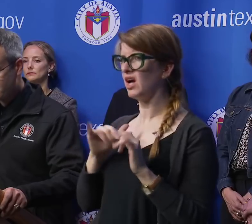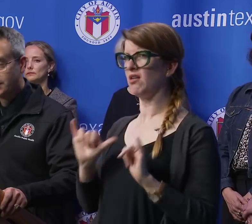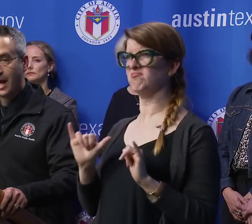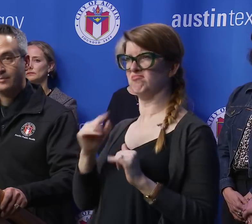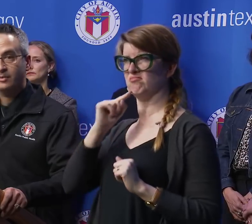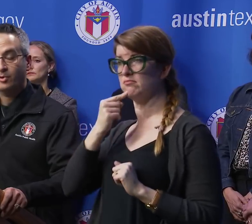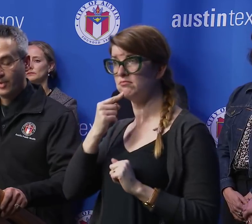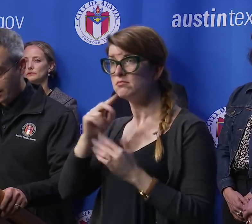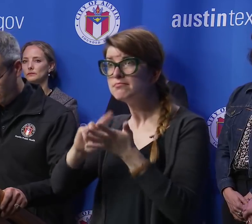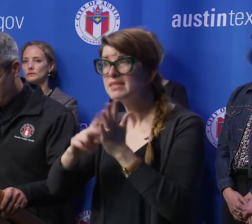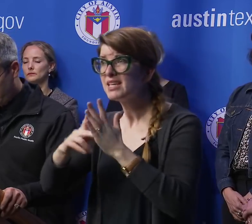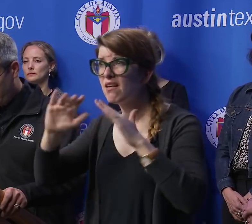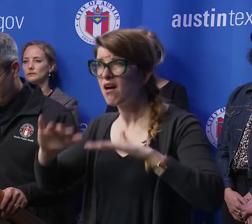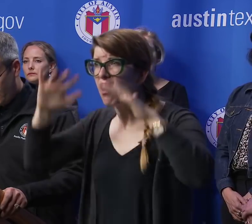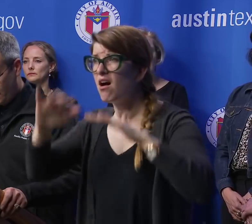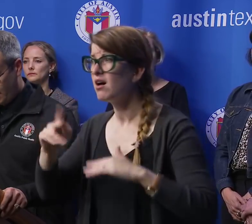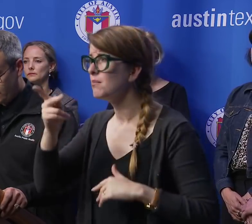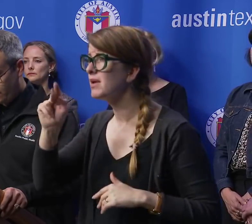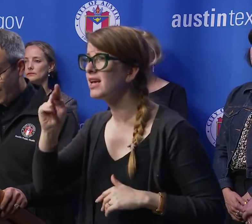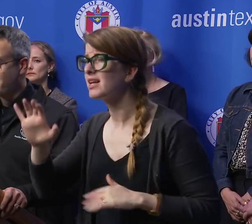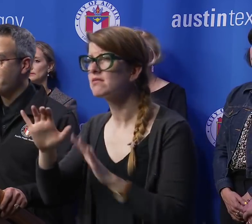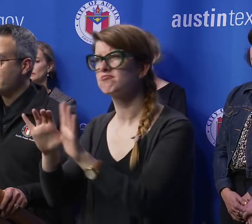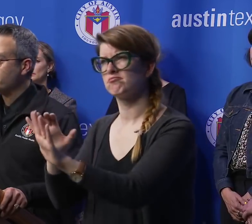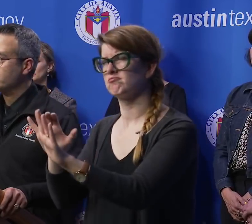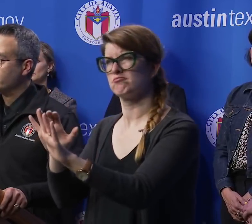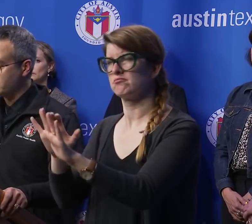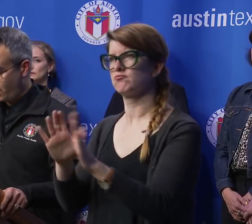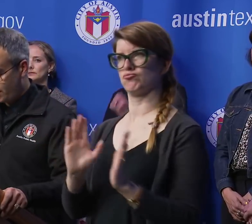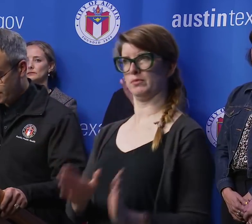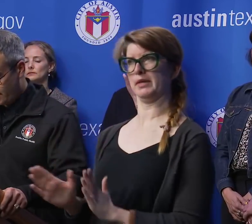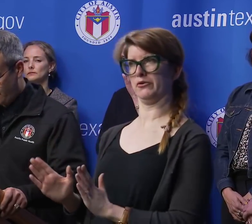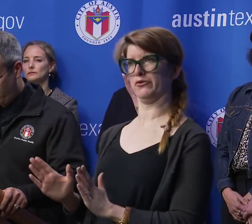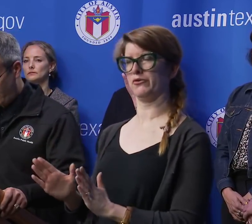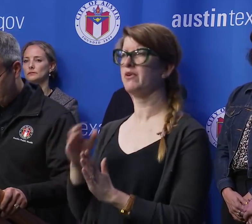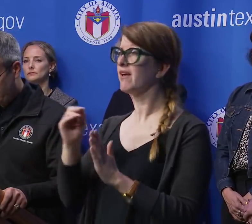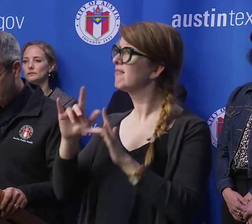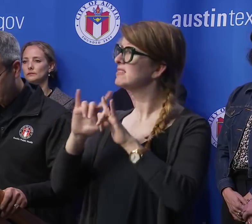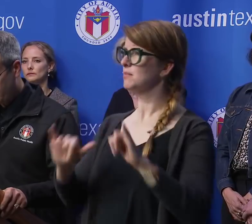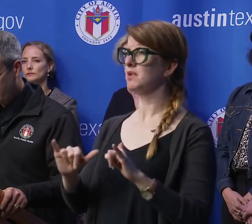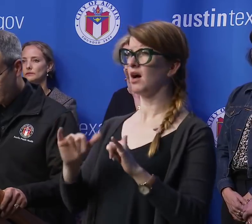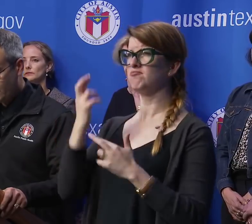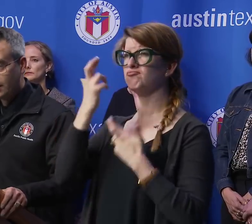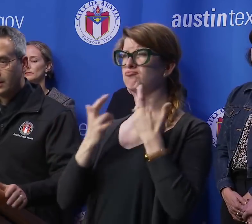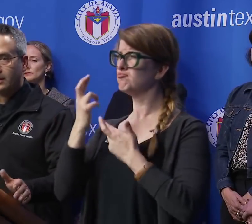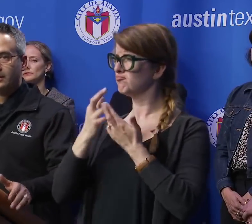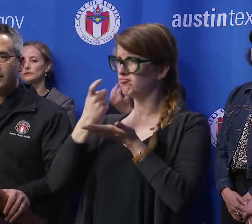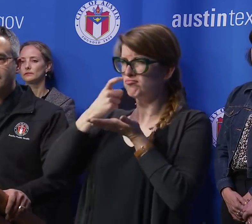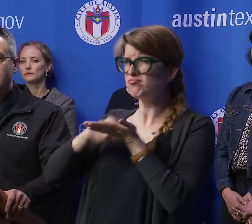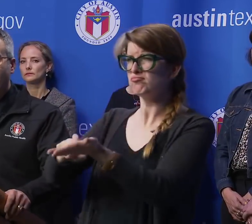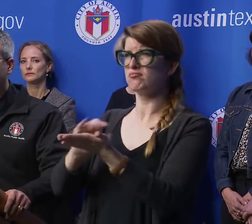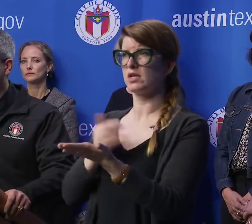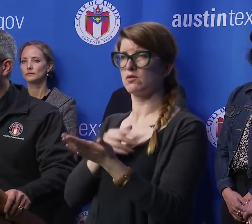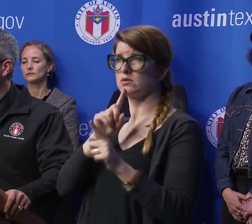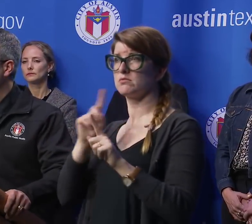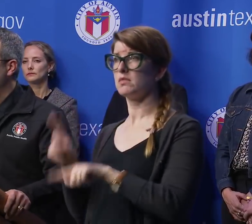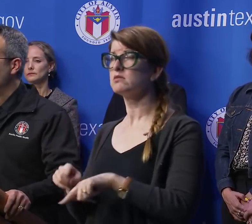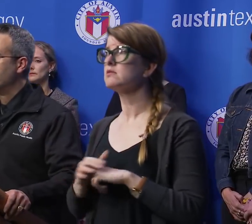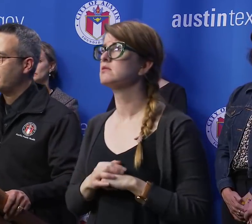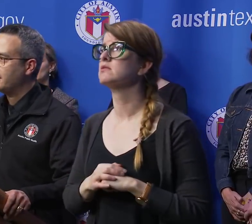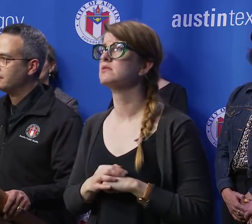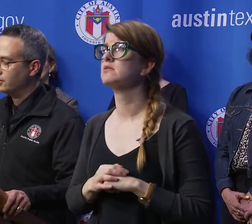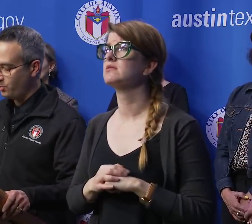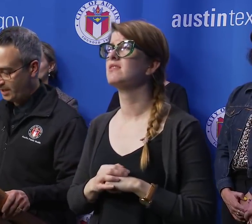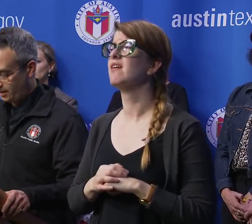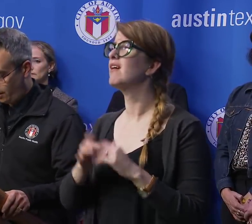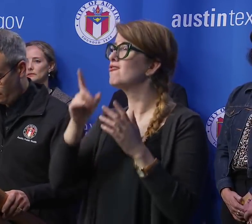Now is the time to prepare and to provide a measured response to that threat. This is not unlike a